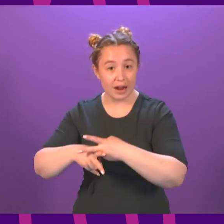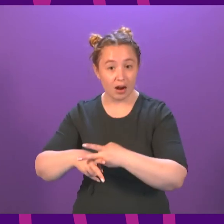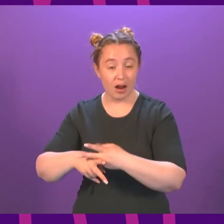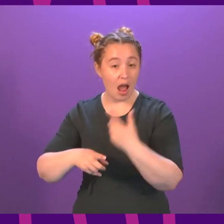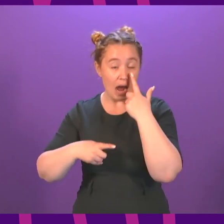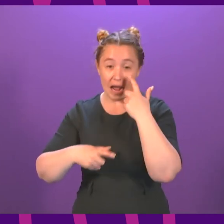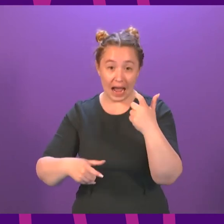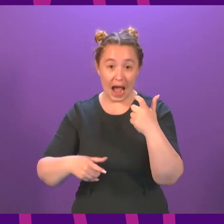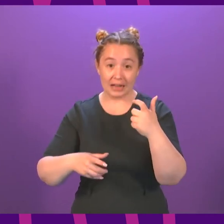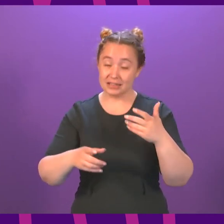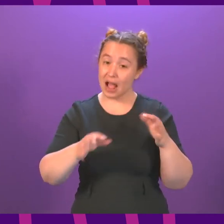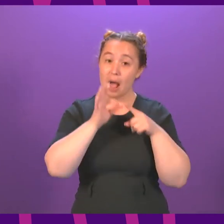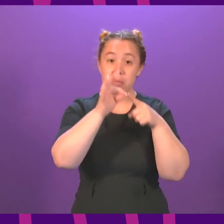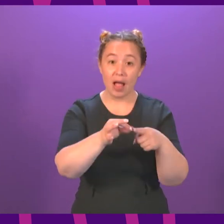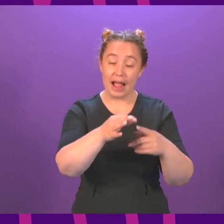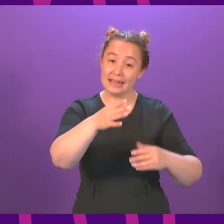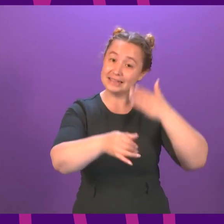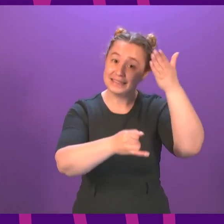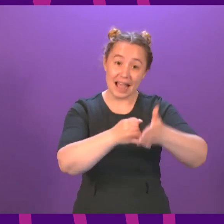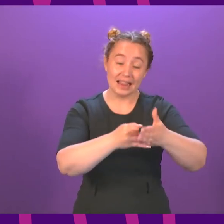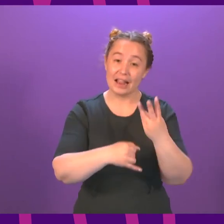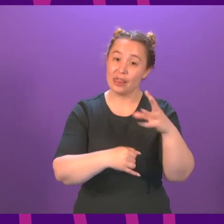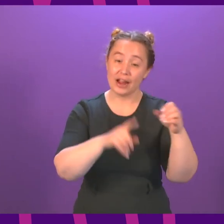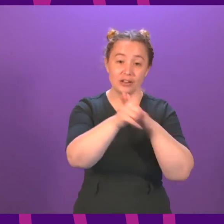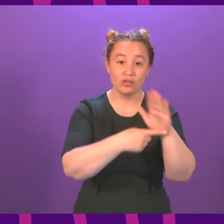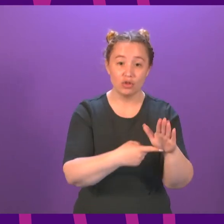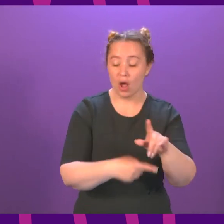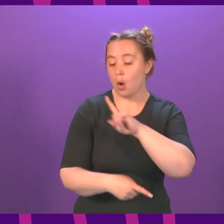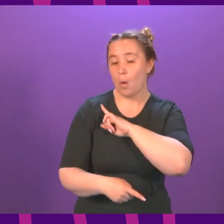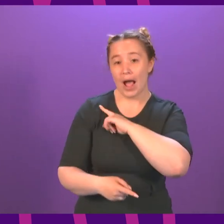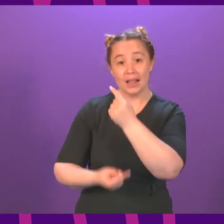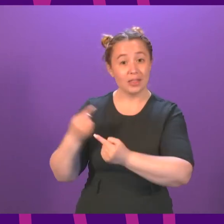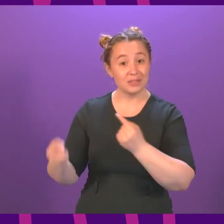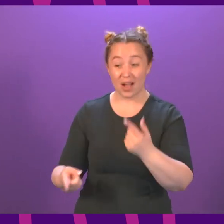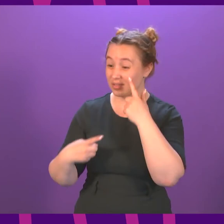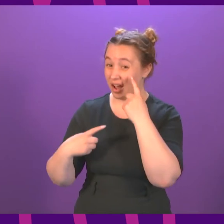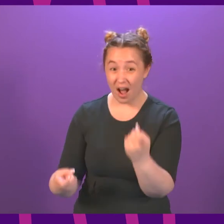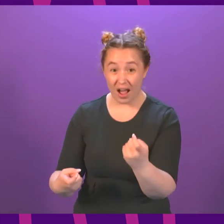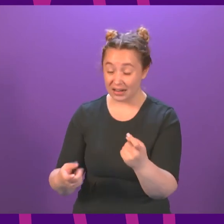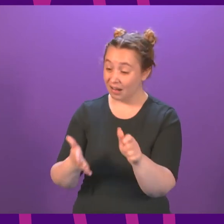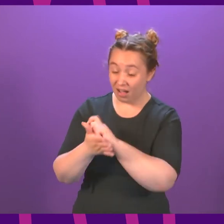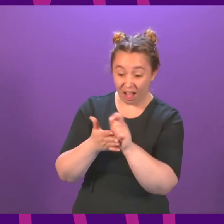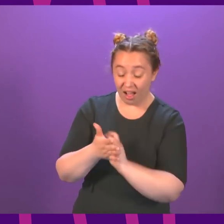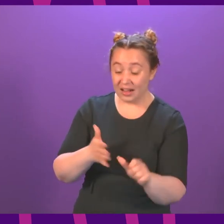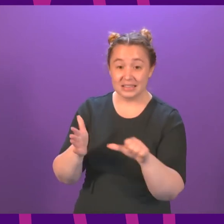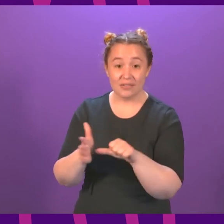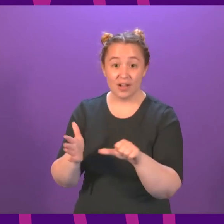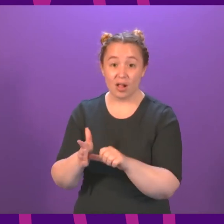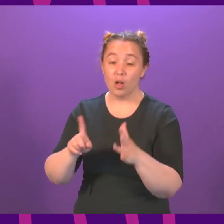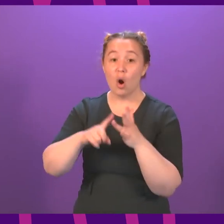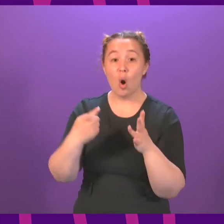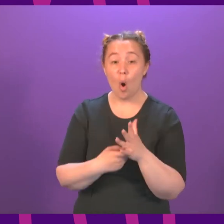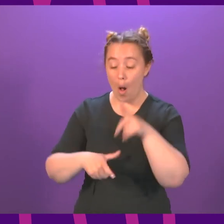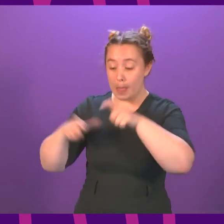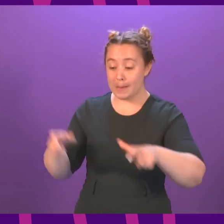for settled status by June 30th deadline because they are either incapable of doing so or their guardians are unaware of a deadline at all.